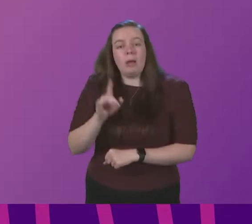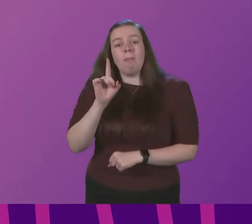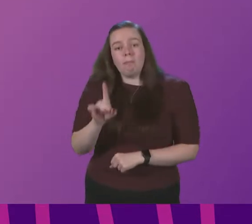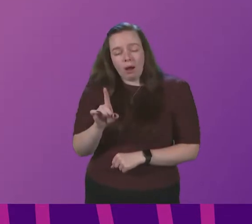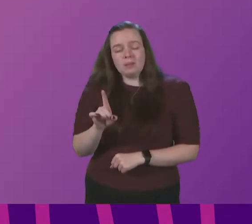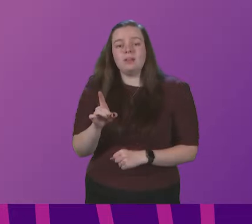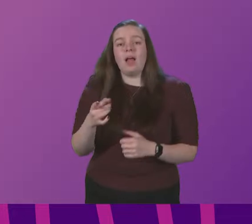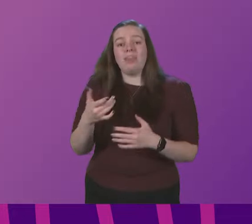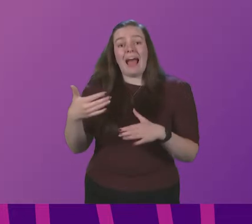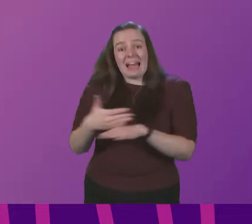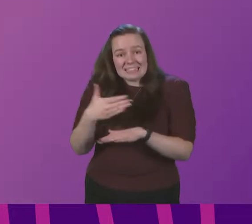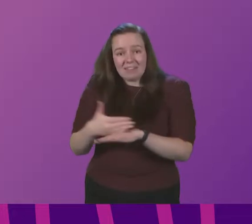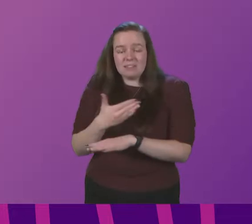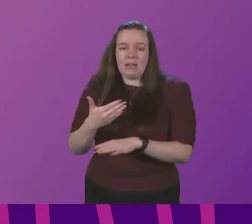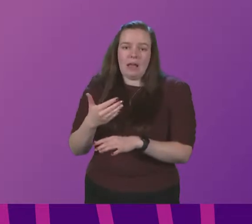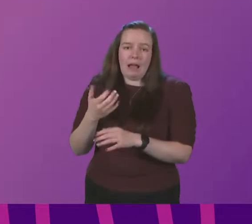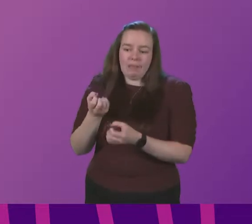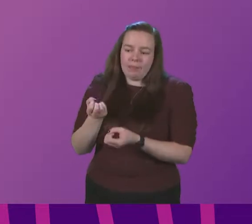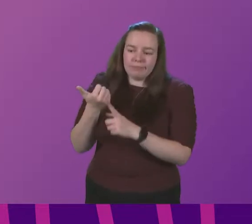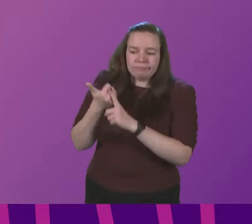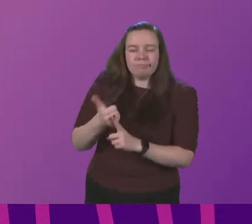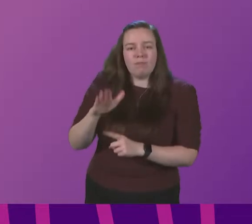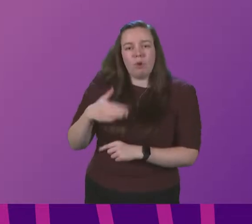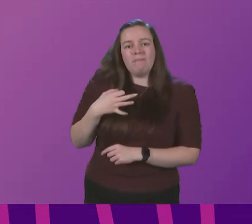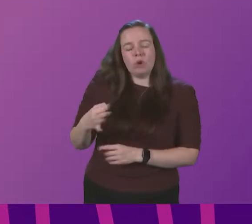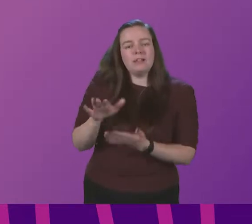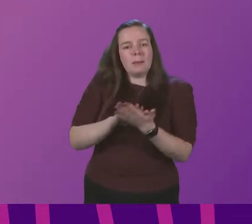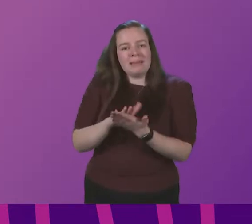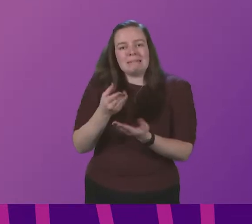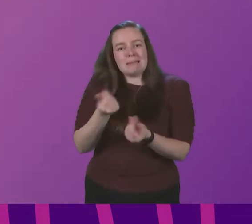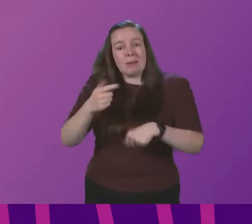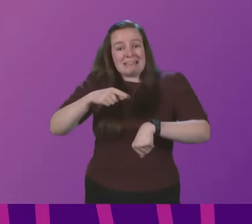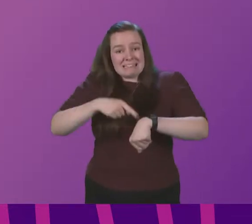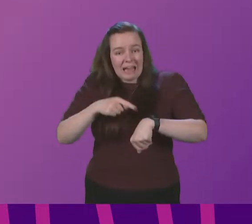the activity and the contribution of volunteers can help free up some of the time